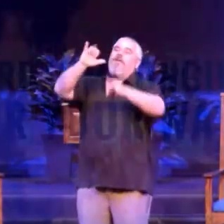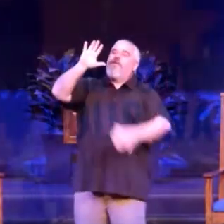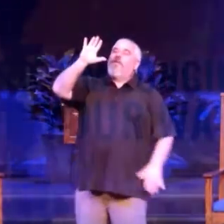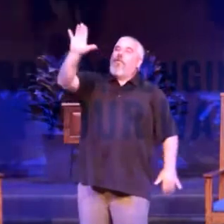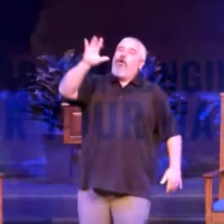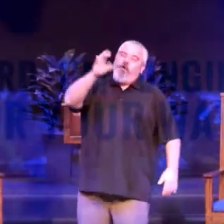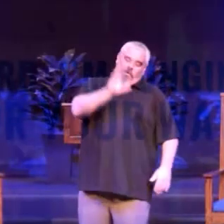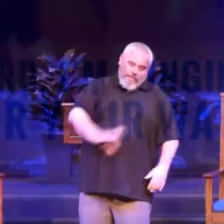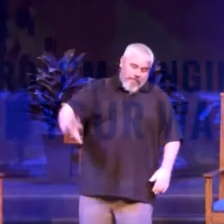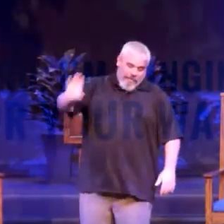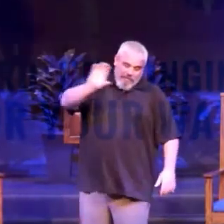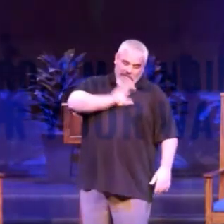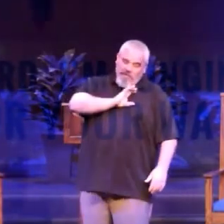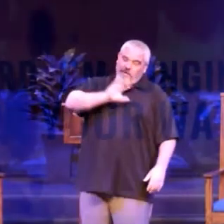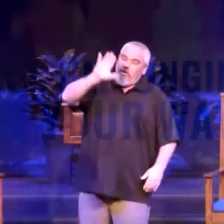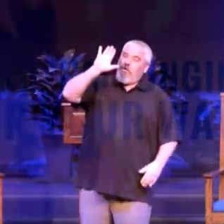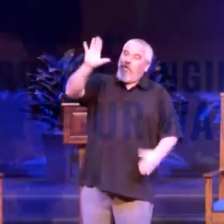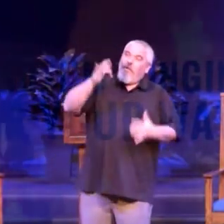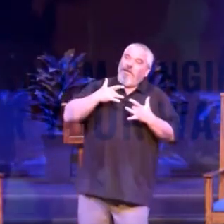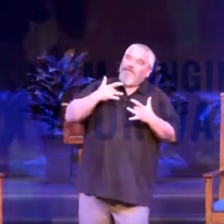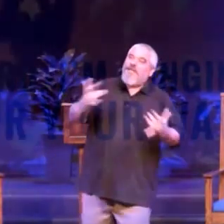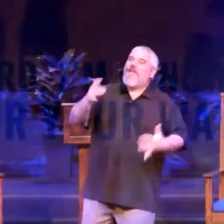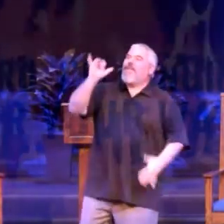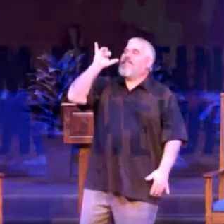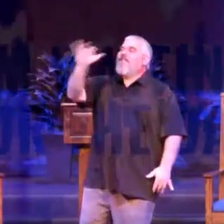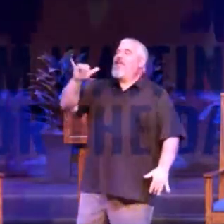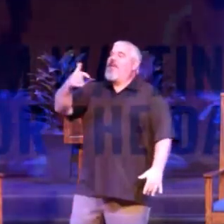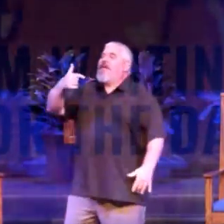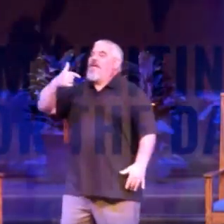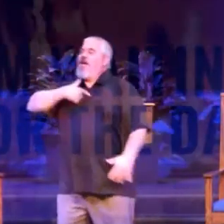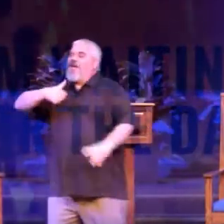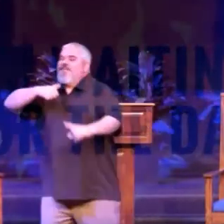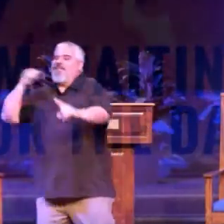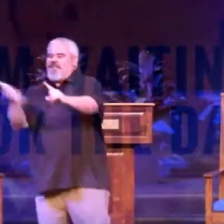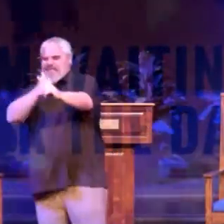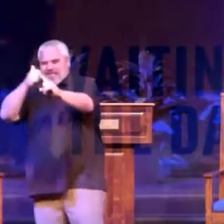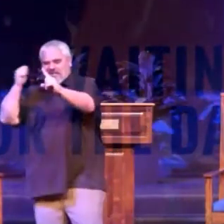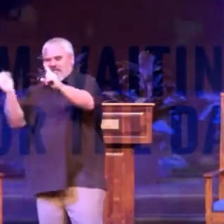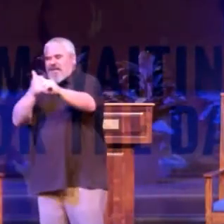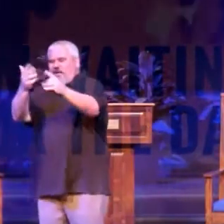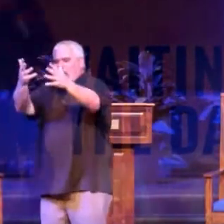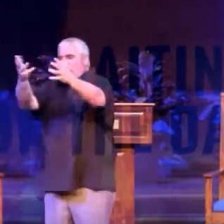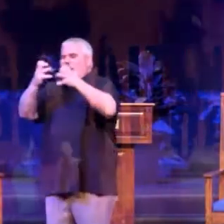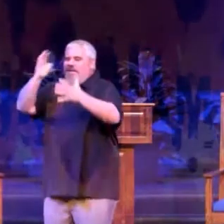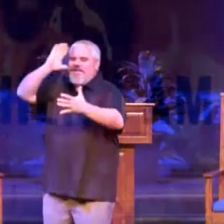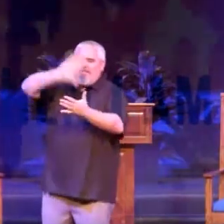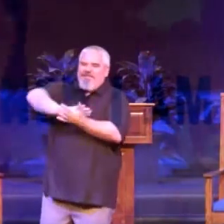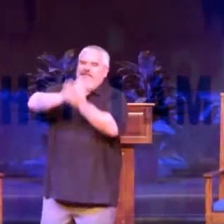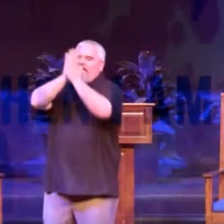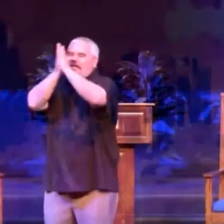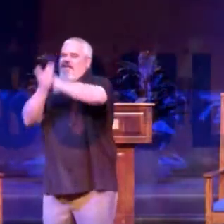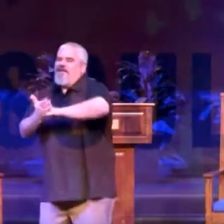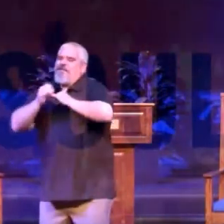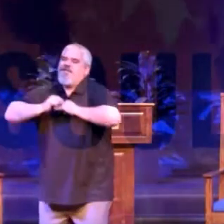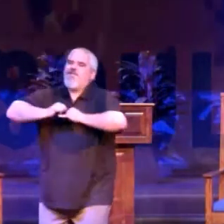Lord, I'm longing for your ways. I'm waiting for the day when I have my soul